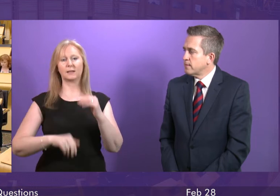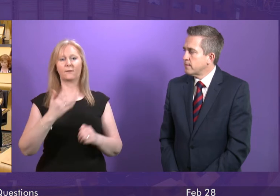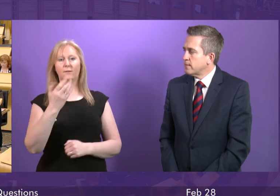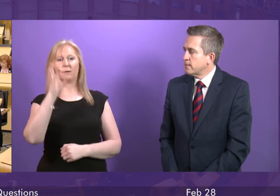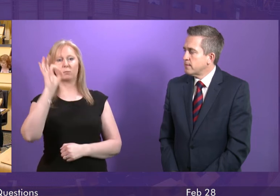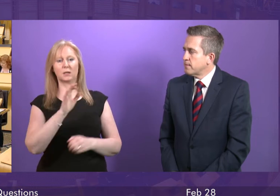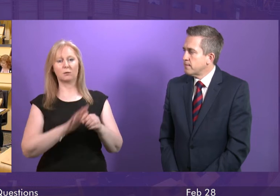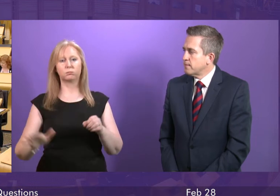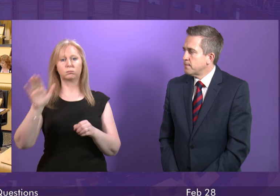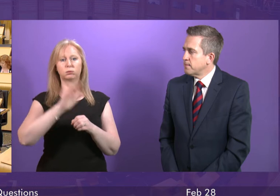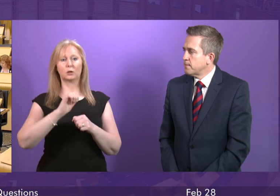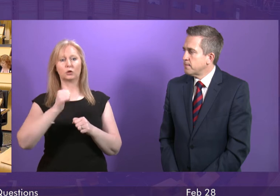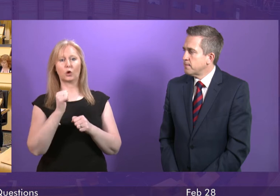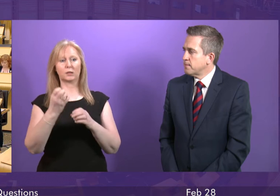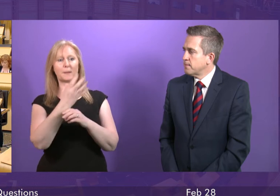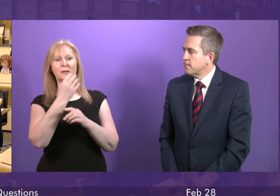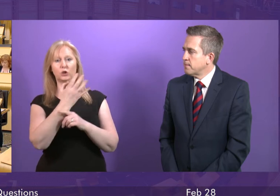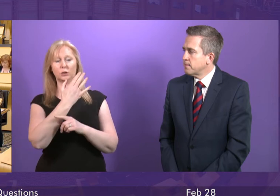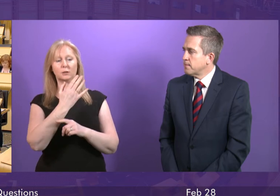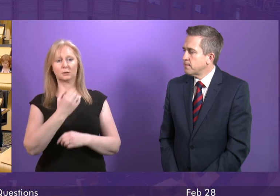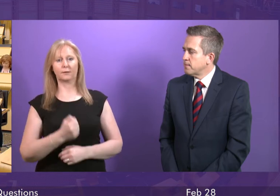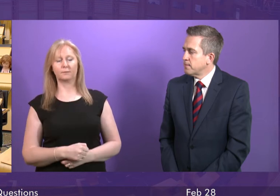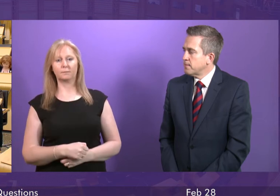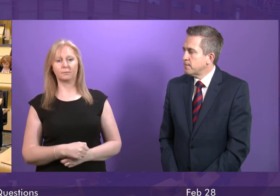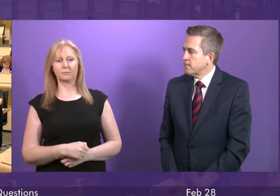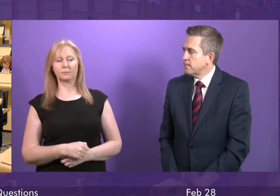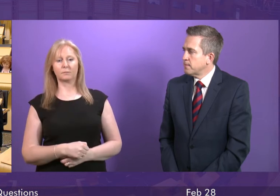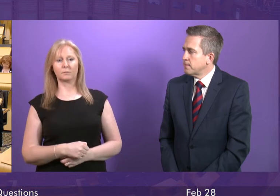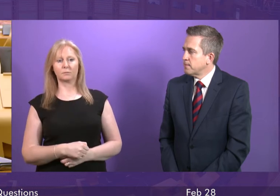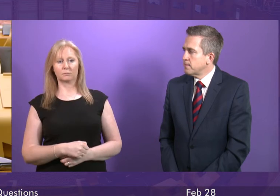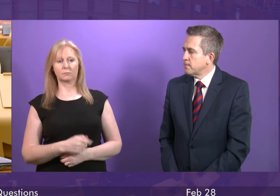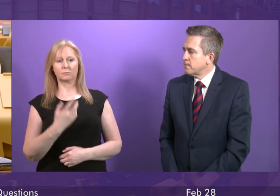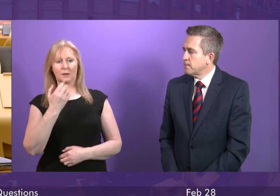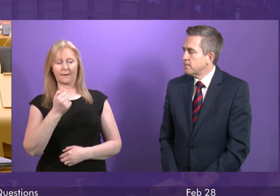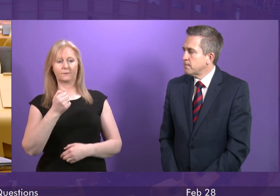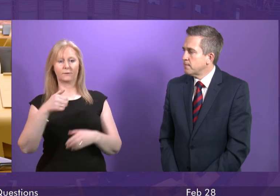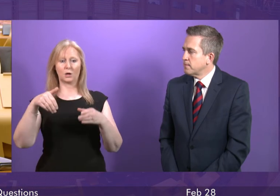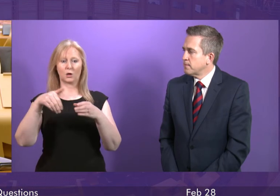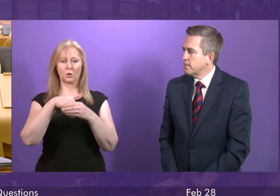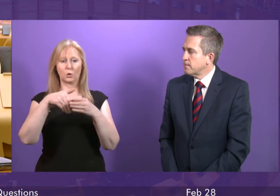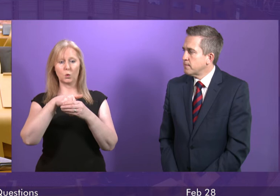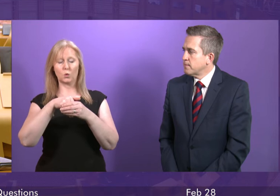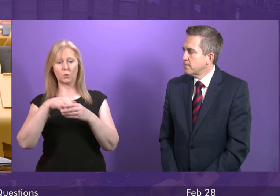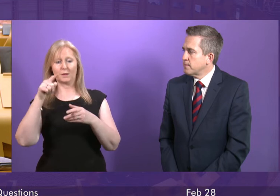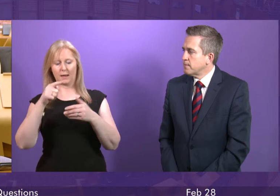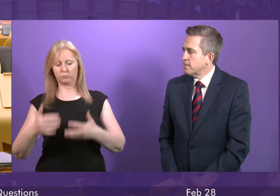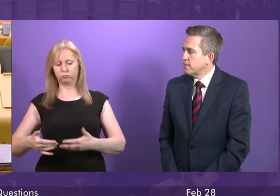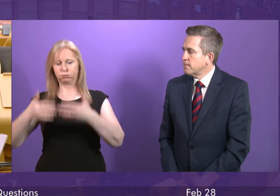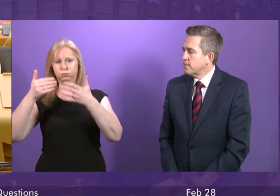Scottish emissions. And of course, we one of the few countries anywhere in the world that include aviation emissions in the calculation of our overall climate change